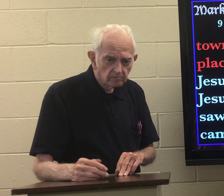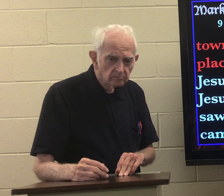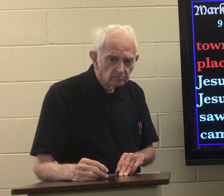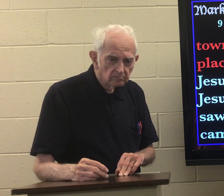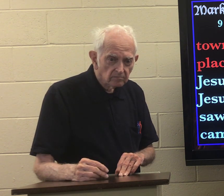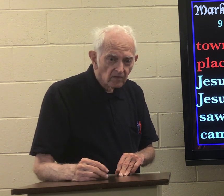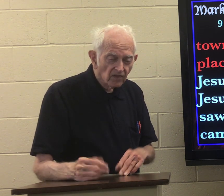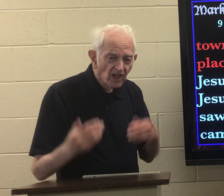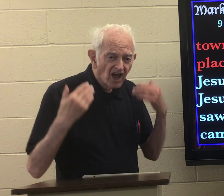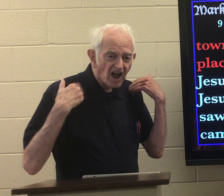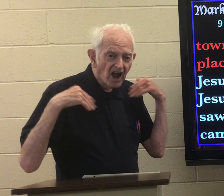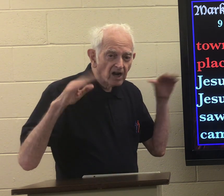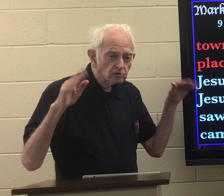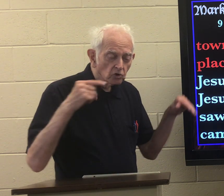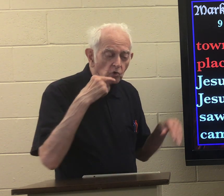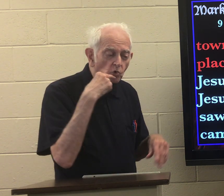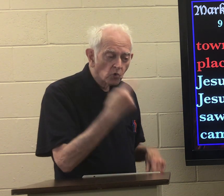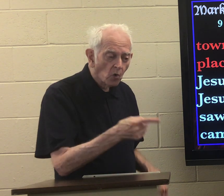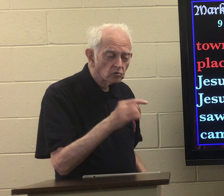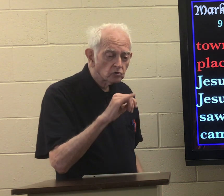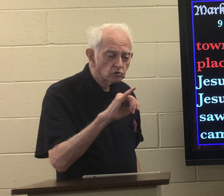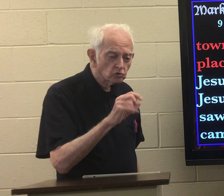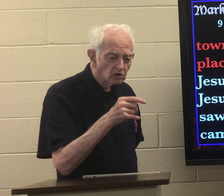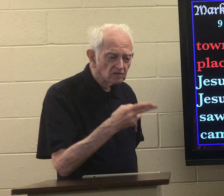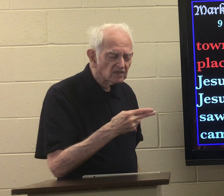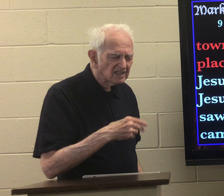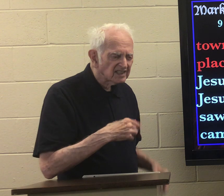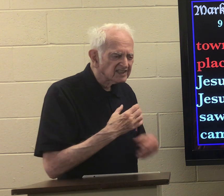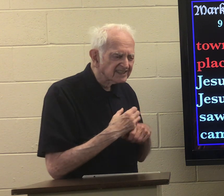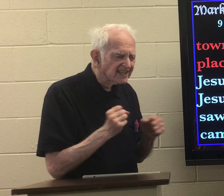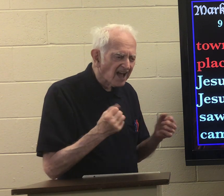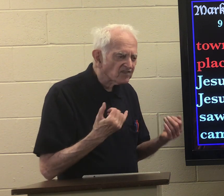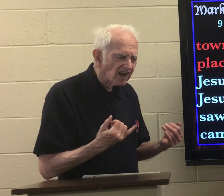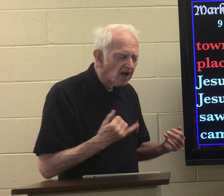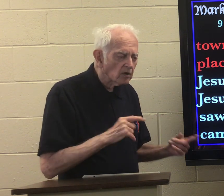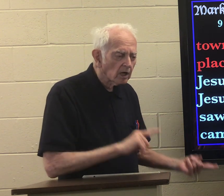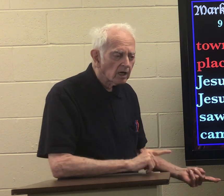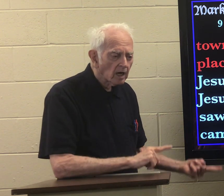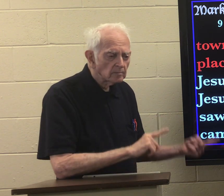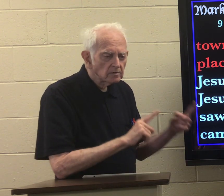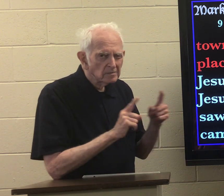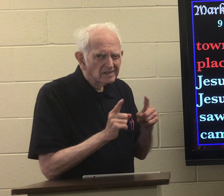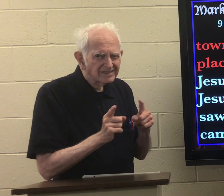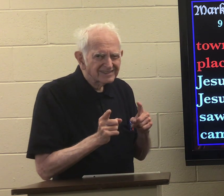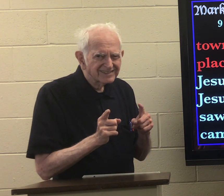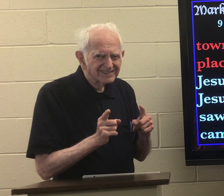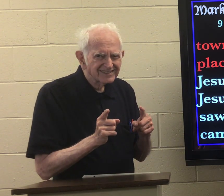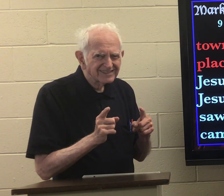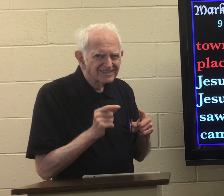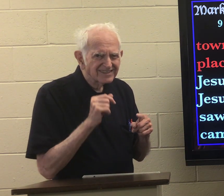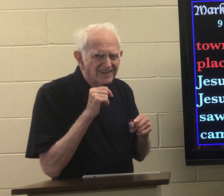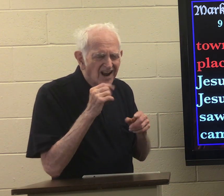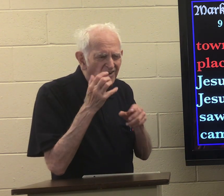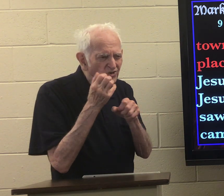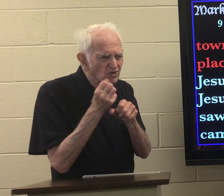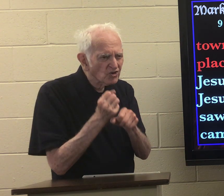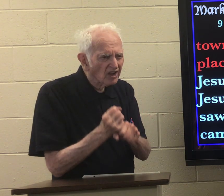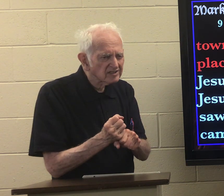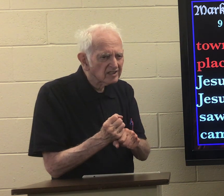Herod died the angel told Joseph it's safe now you can go back he